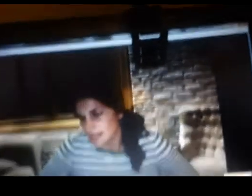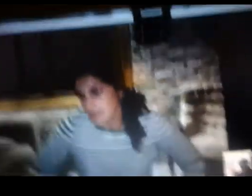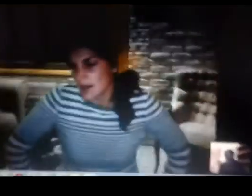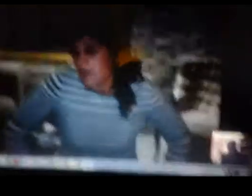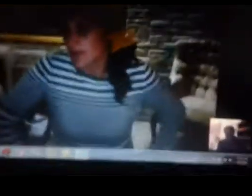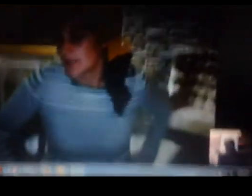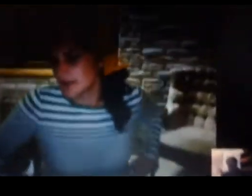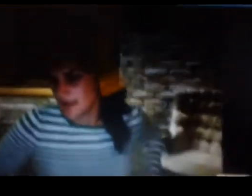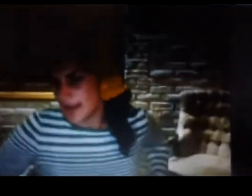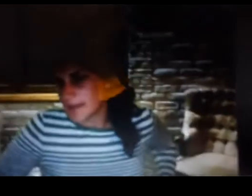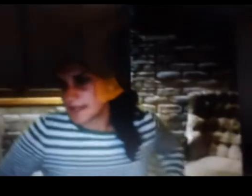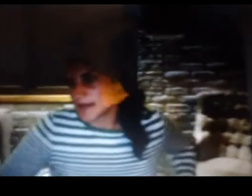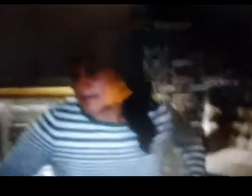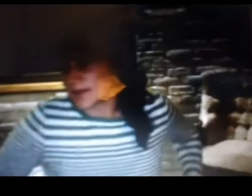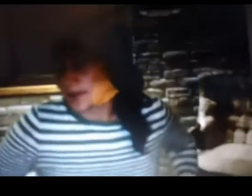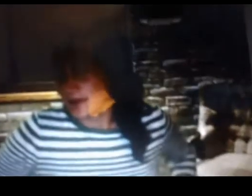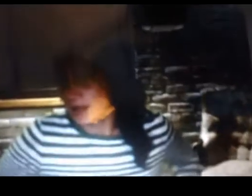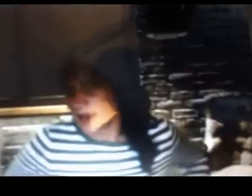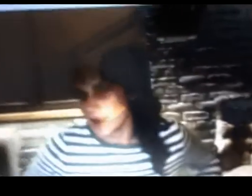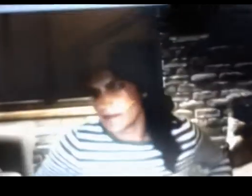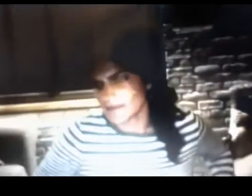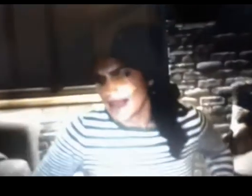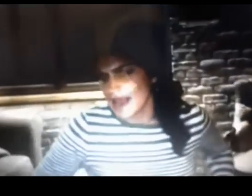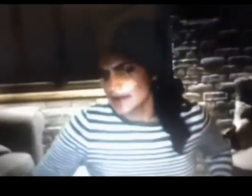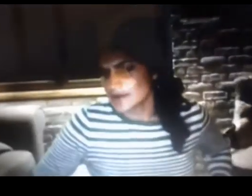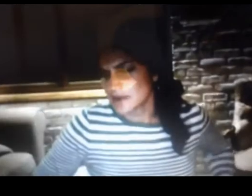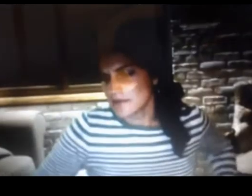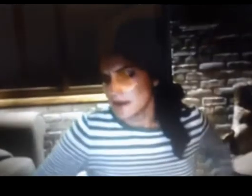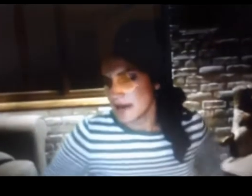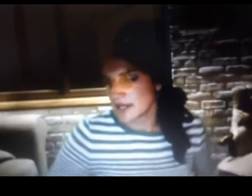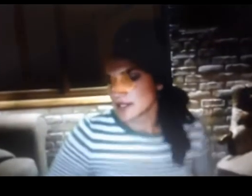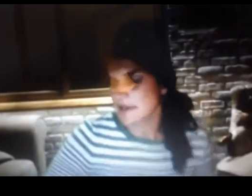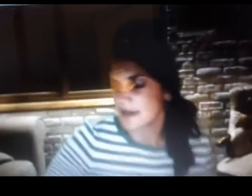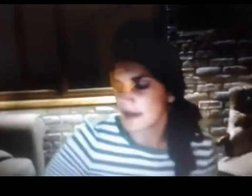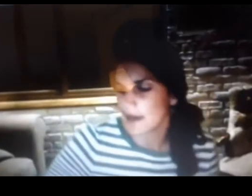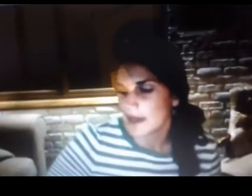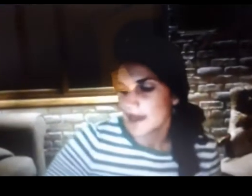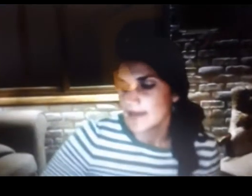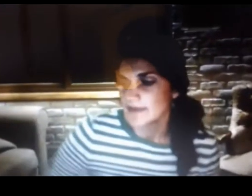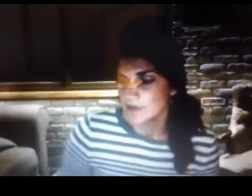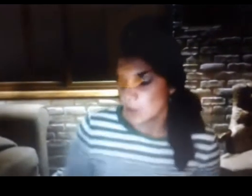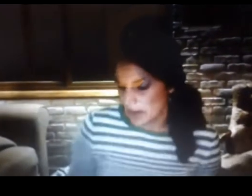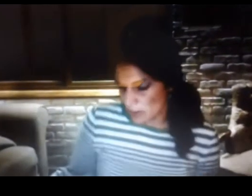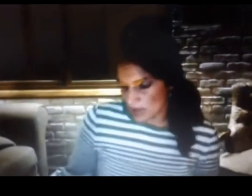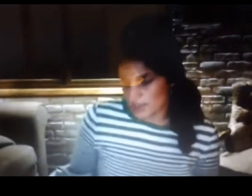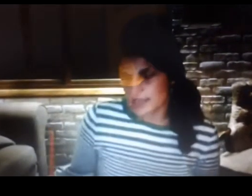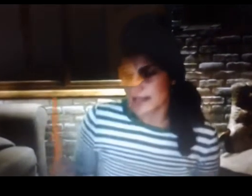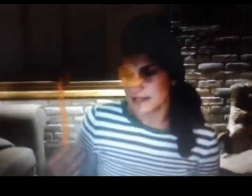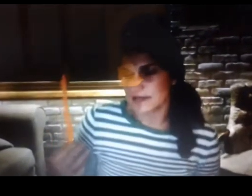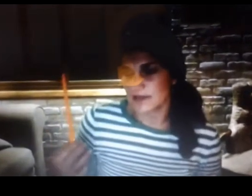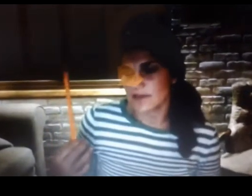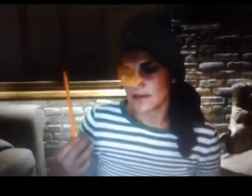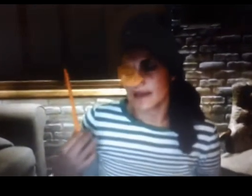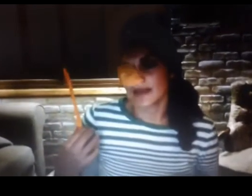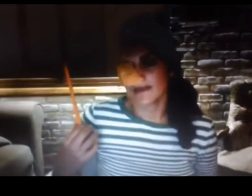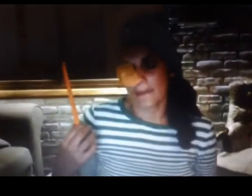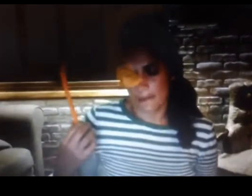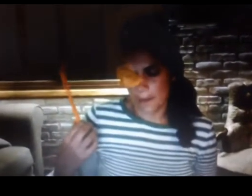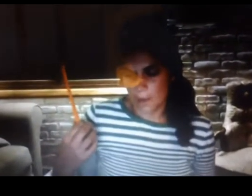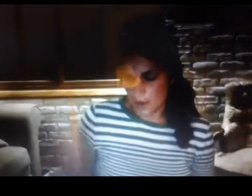habitat build um it was really fun actually but the way it works is the when a